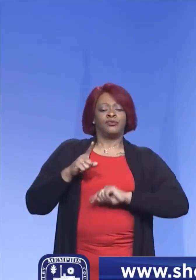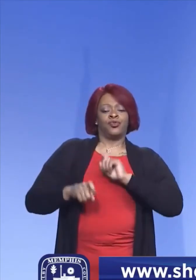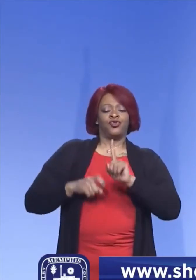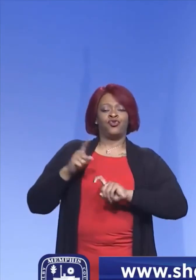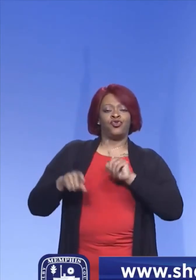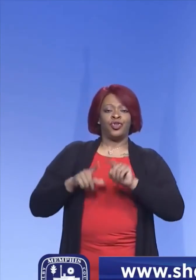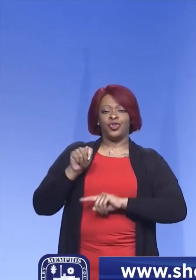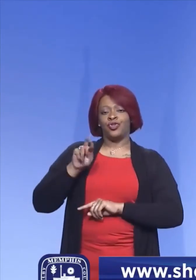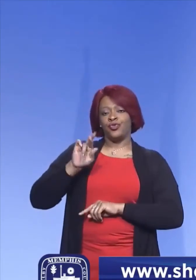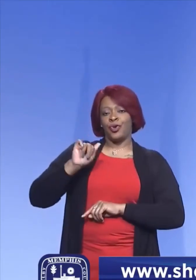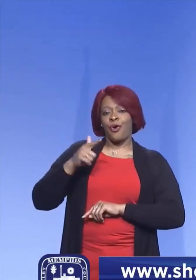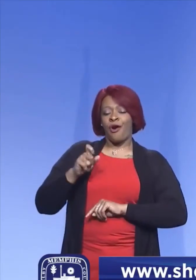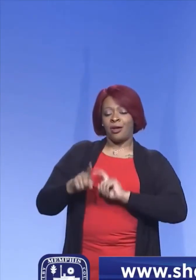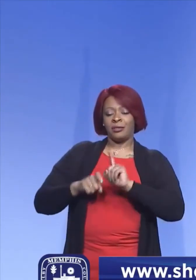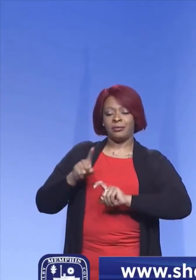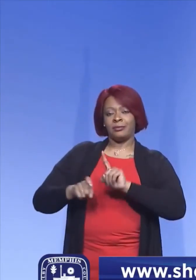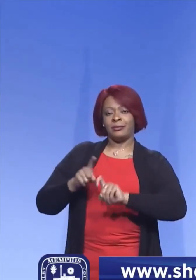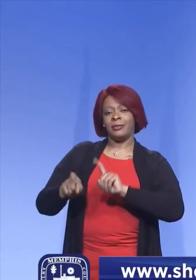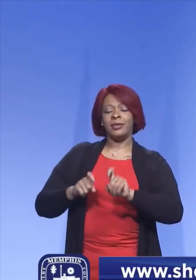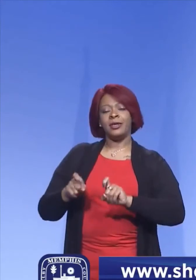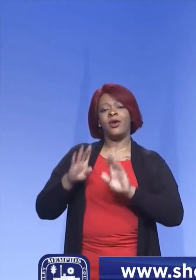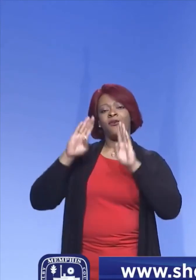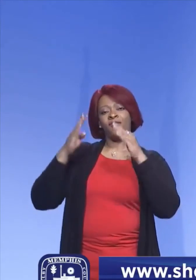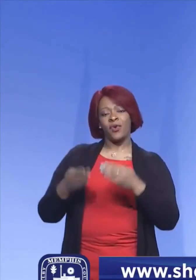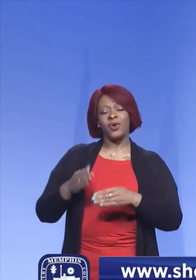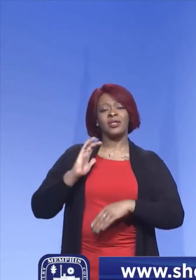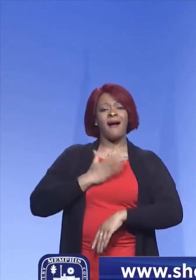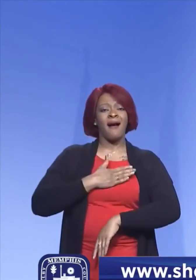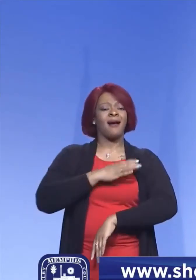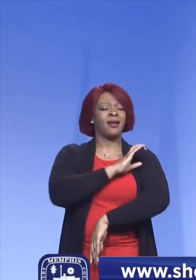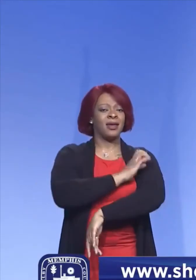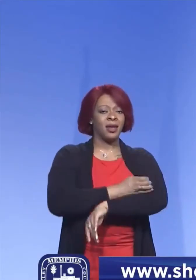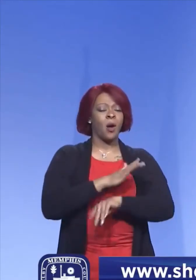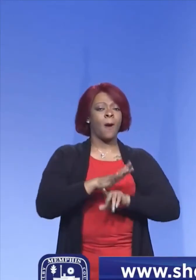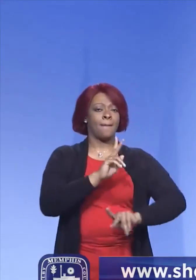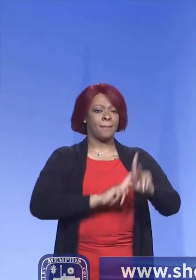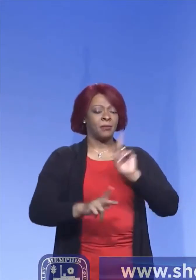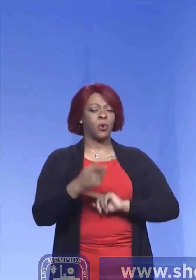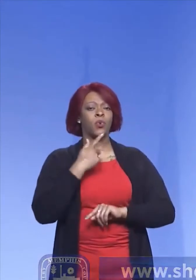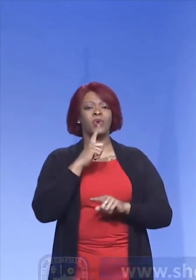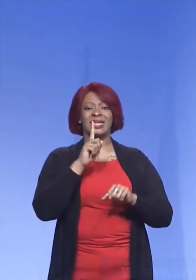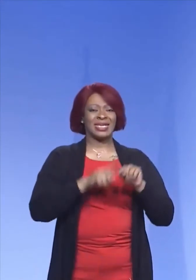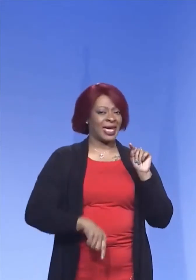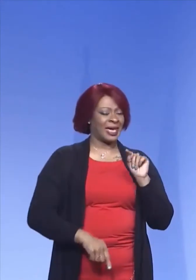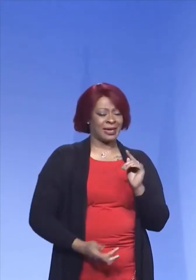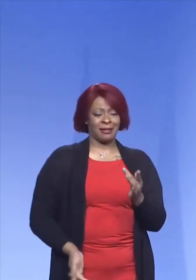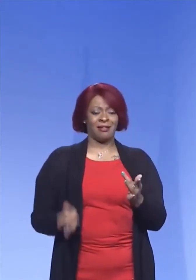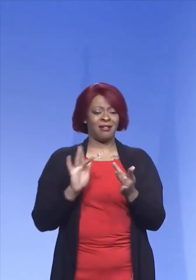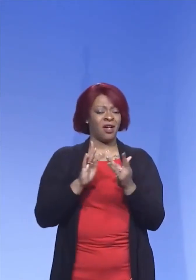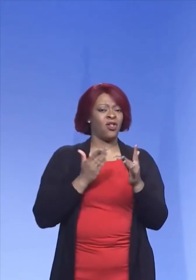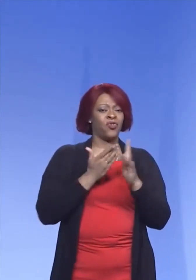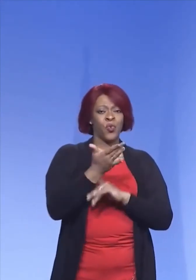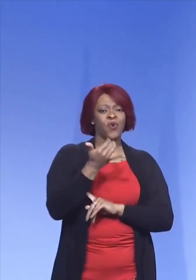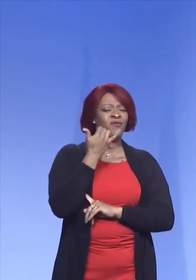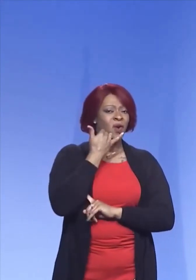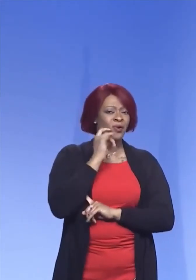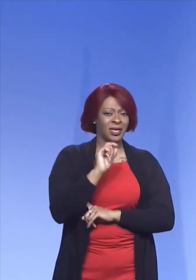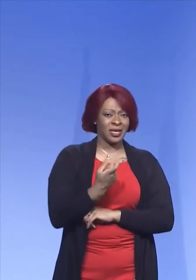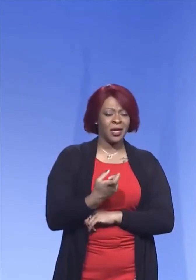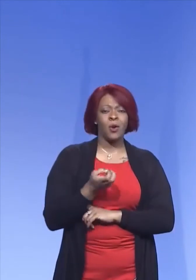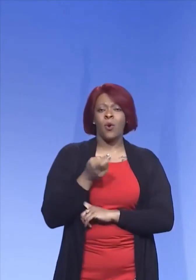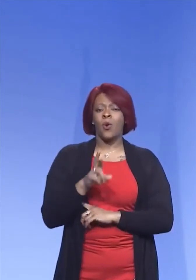and focus the energies of the health investigators on folks who either can't be reached by a smart device or